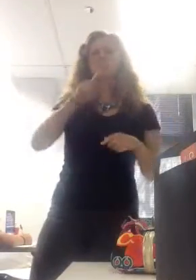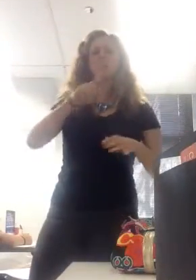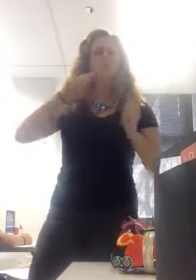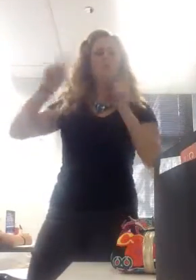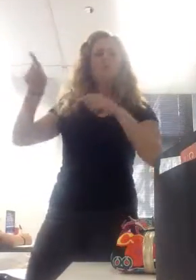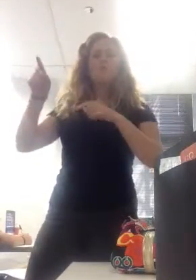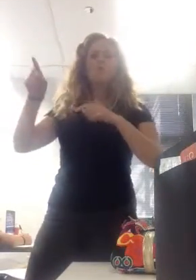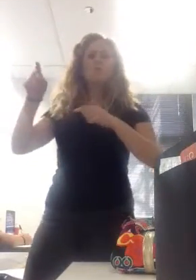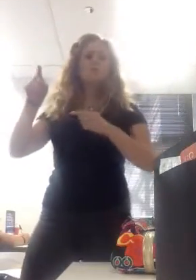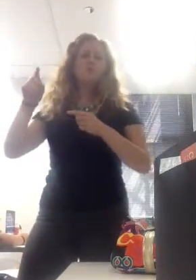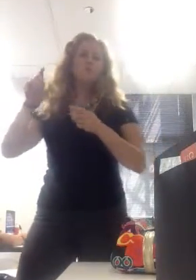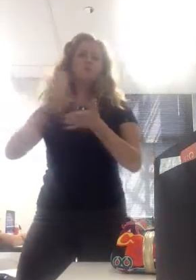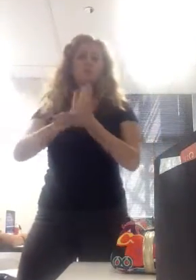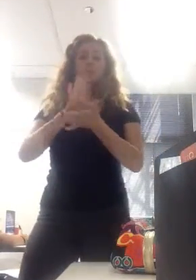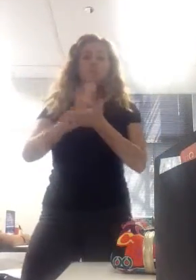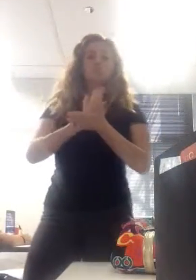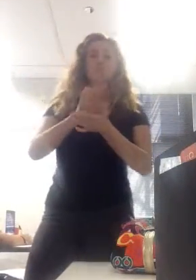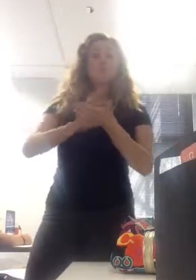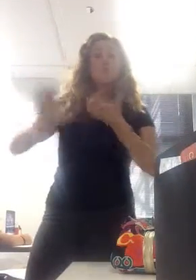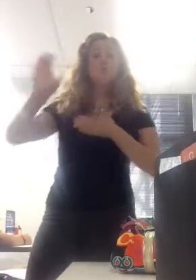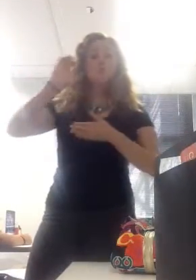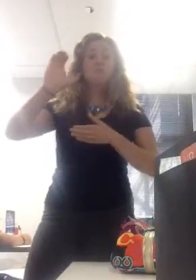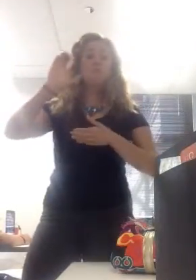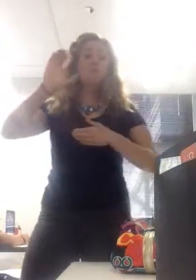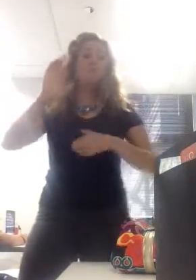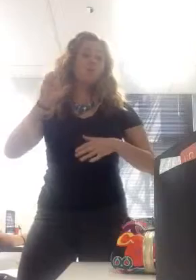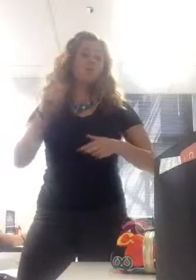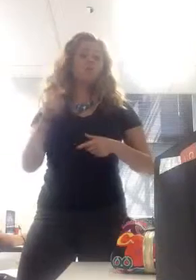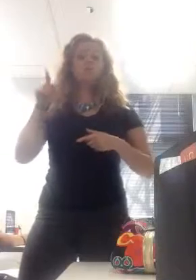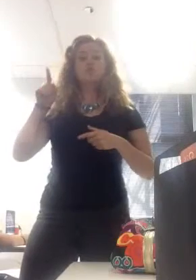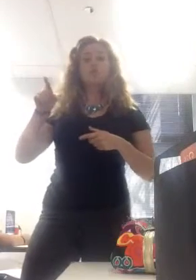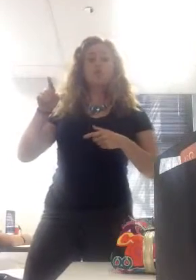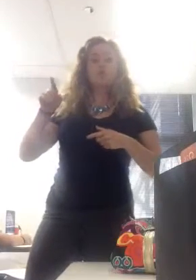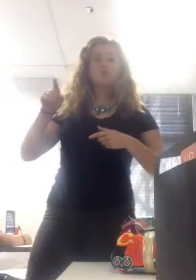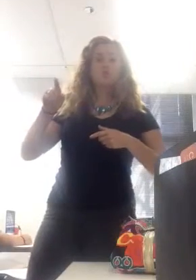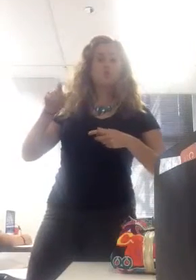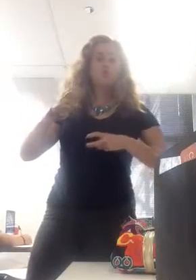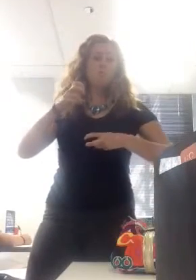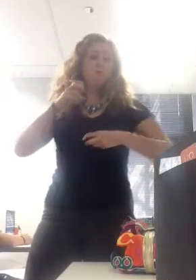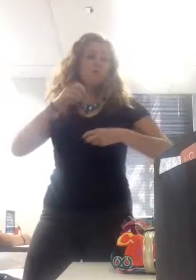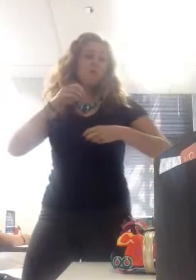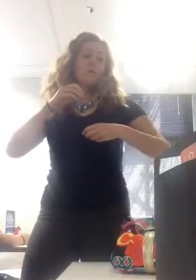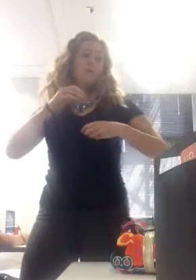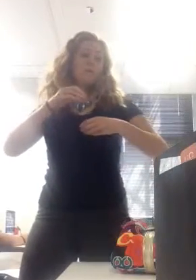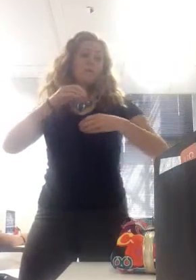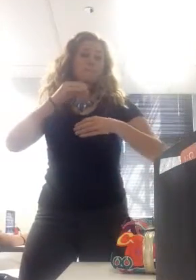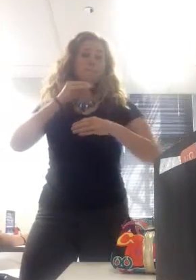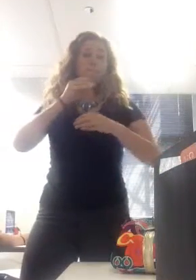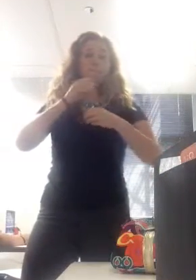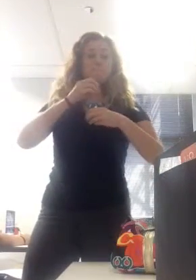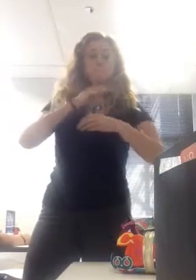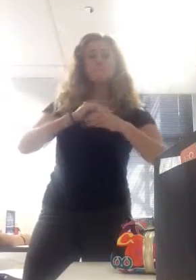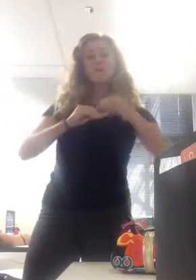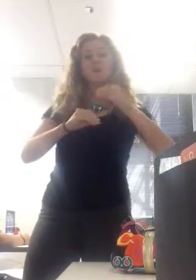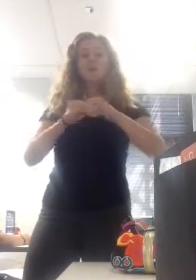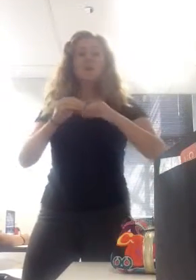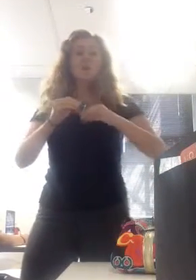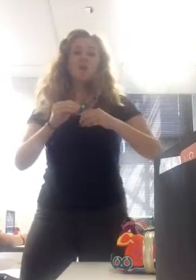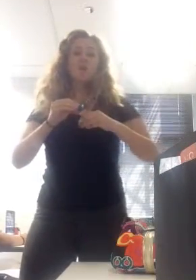You're making bridges all over the world. You've got your picture on the magazines, civil engineering monthly.